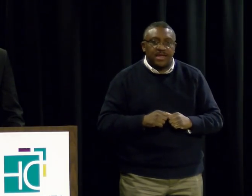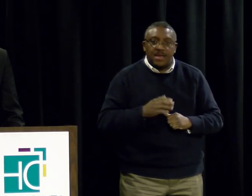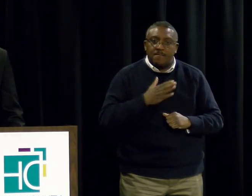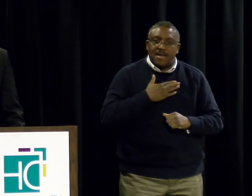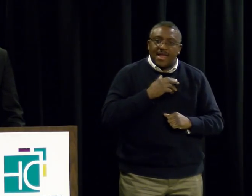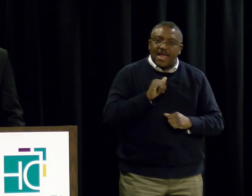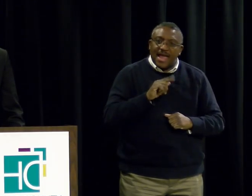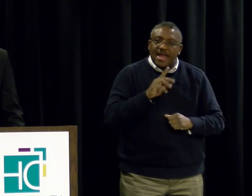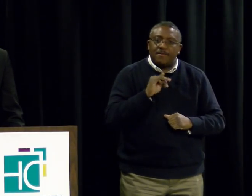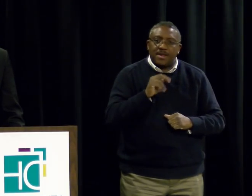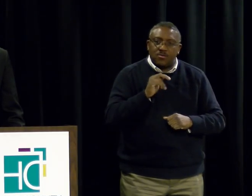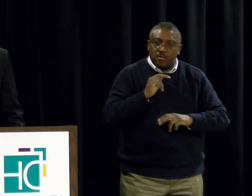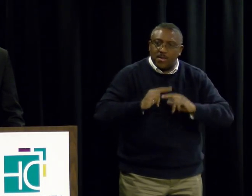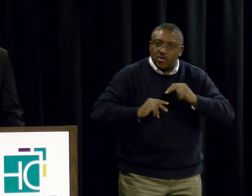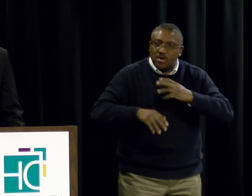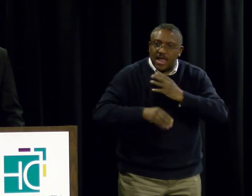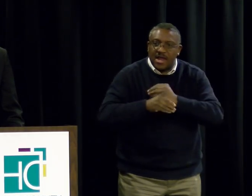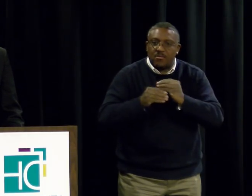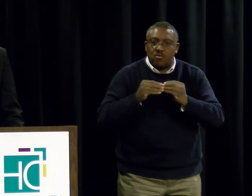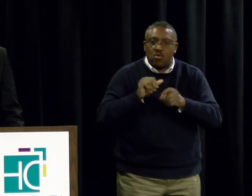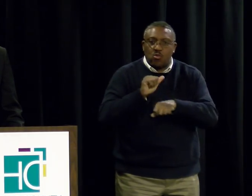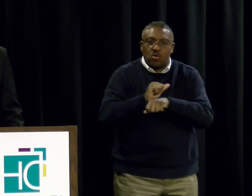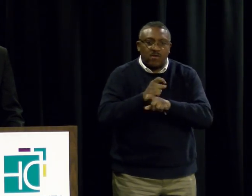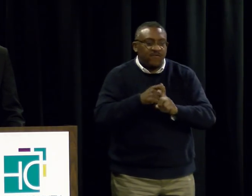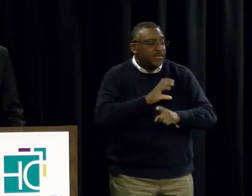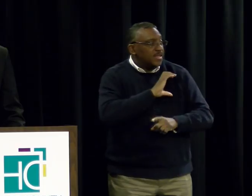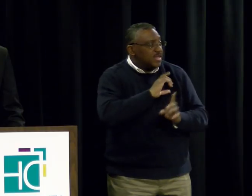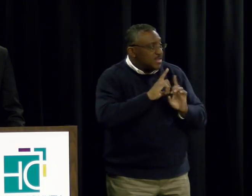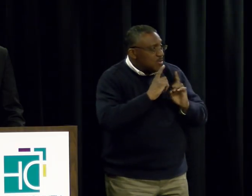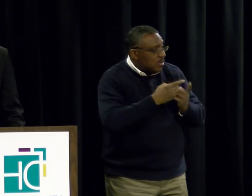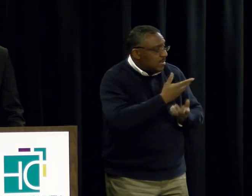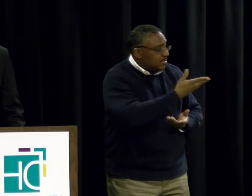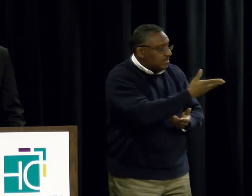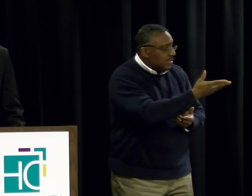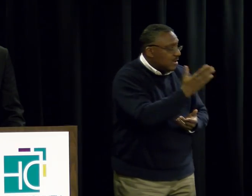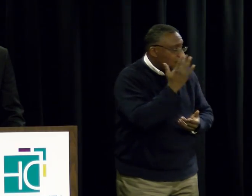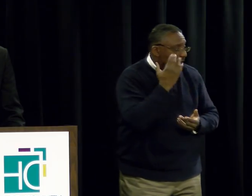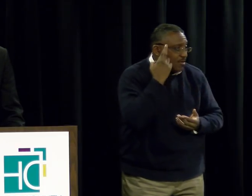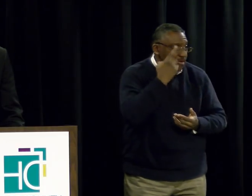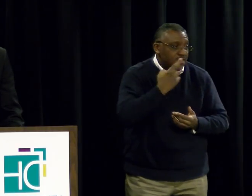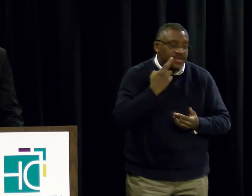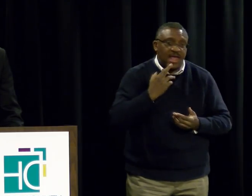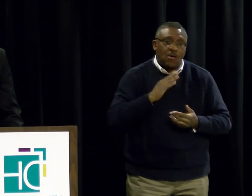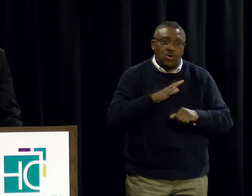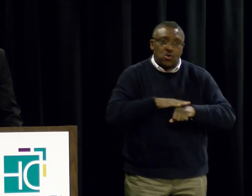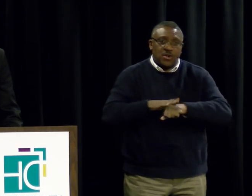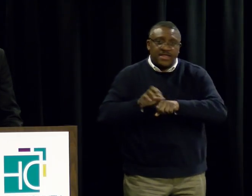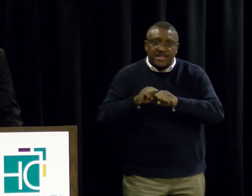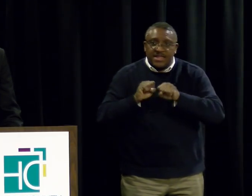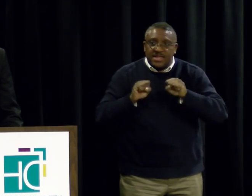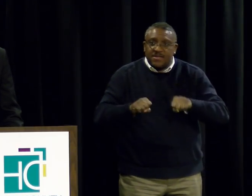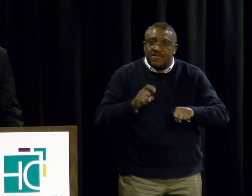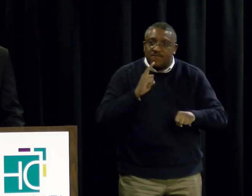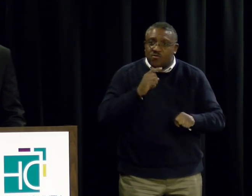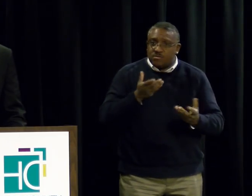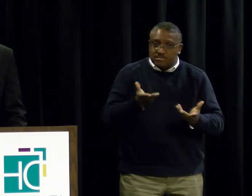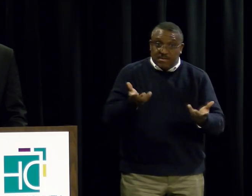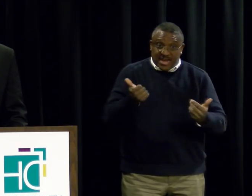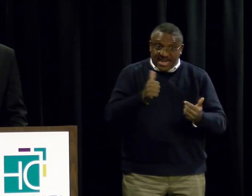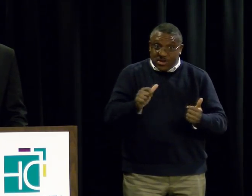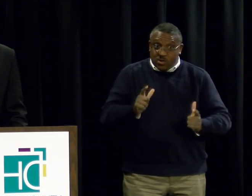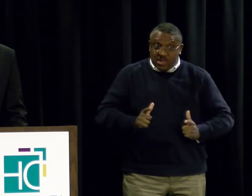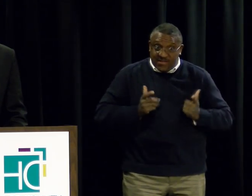building on the work of Howard County Police Department to make our notifications to residents more relevant,